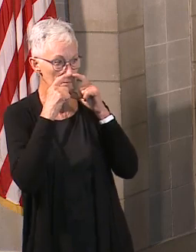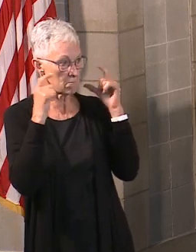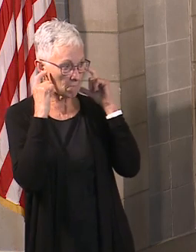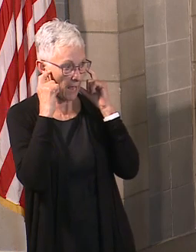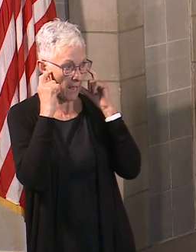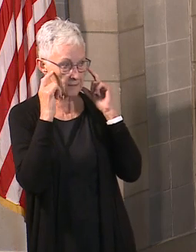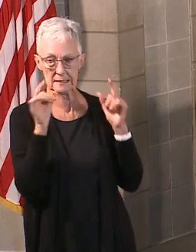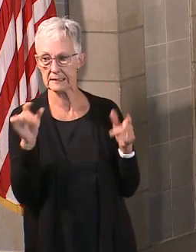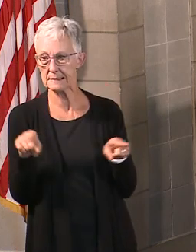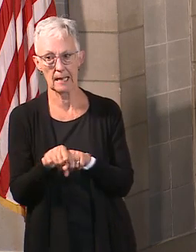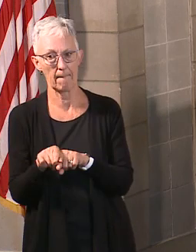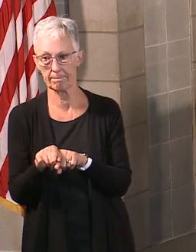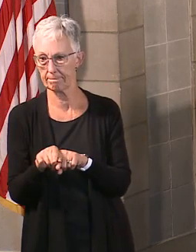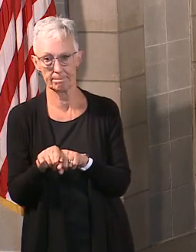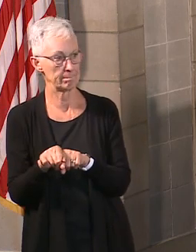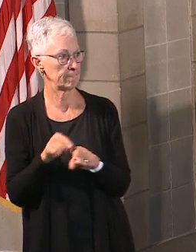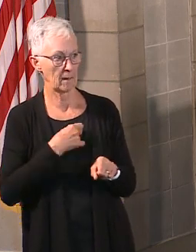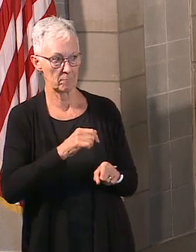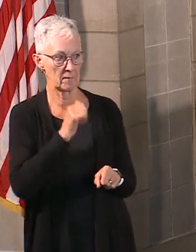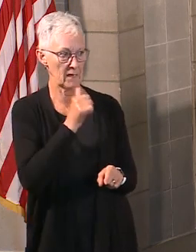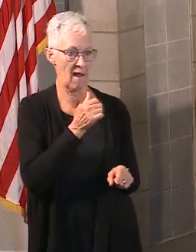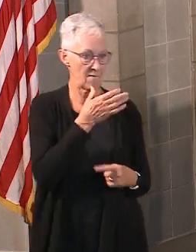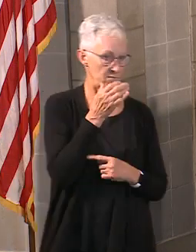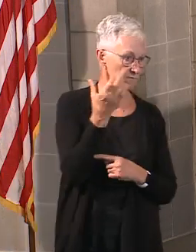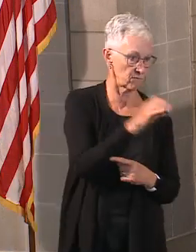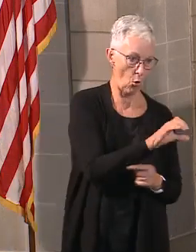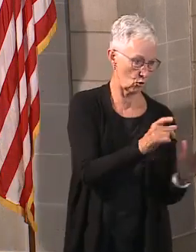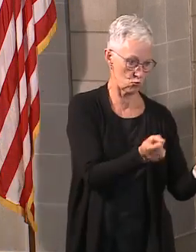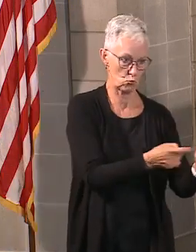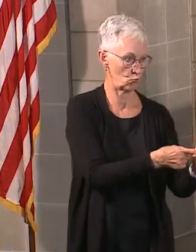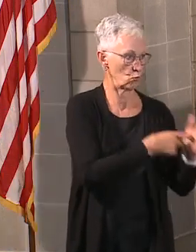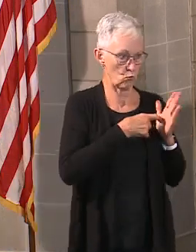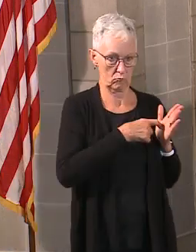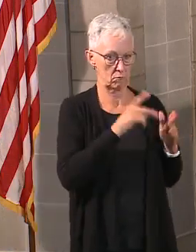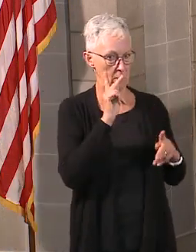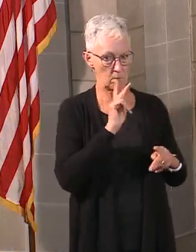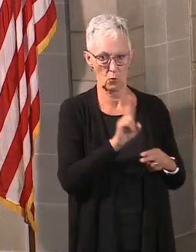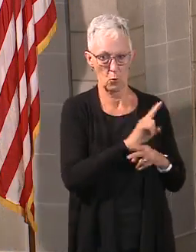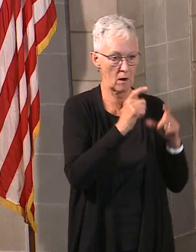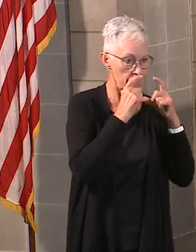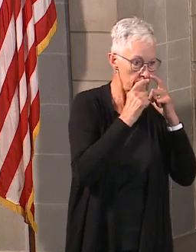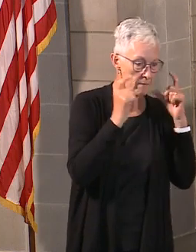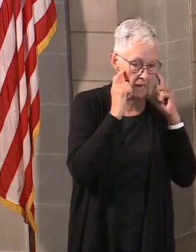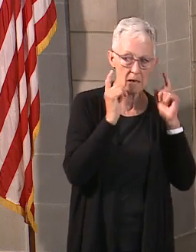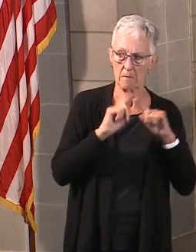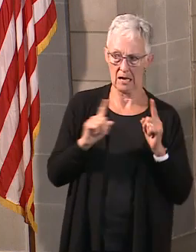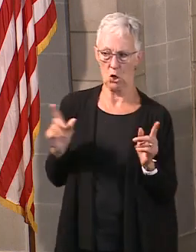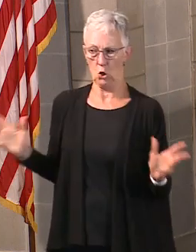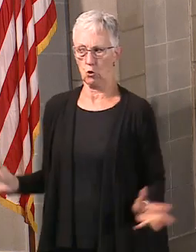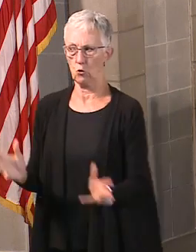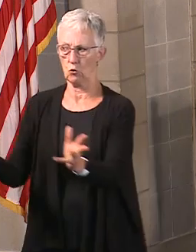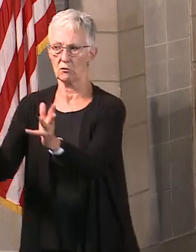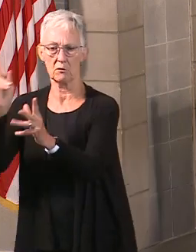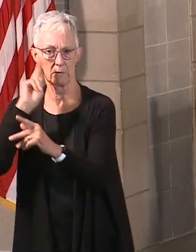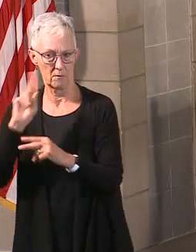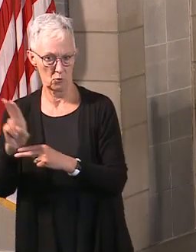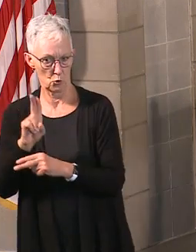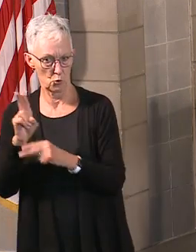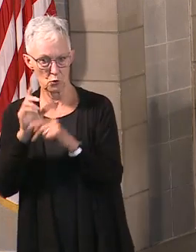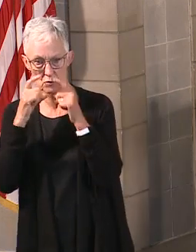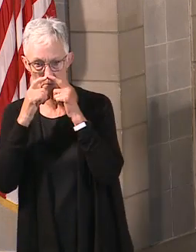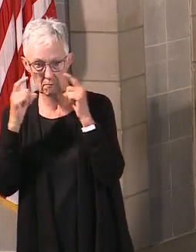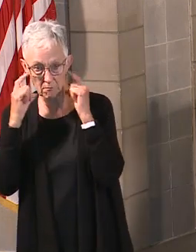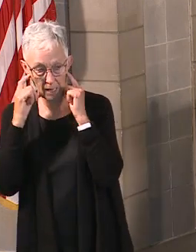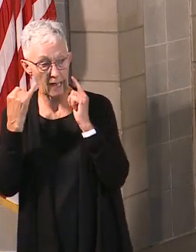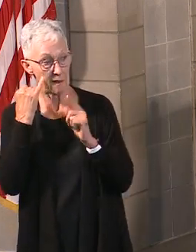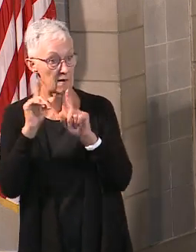masks mandatory. But again, we want to educate people with regard to when a great time to use a mask is. Like when you're going to the store, if you're going to be inside,